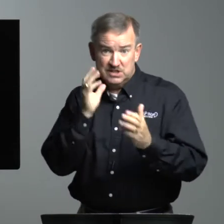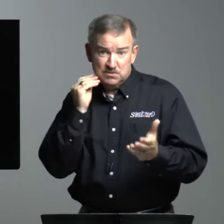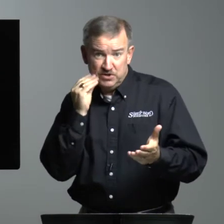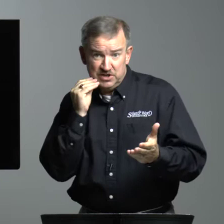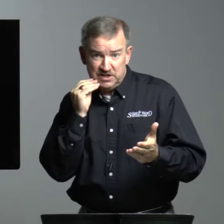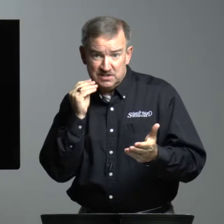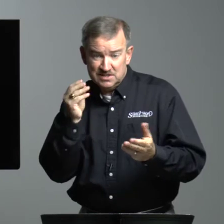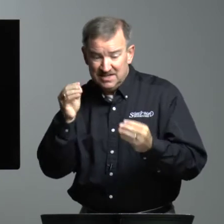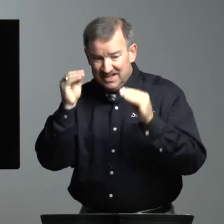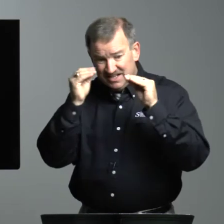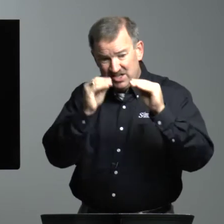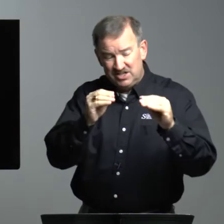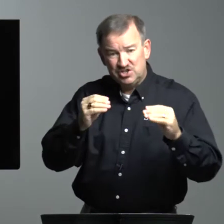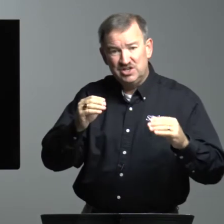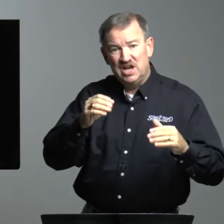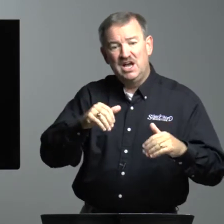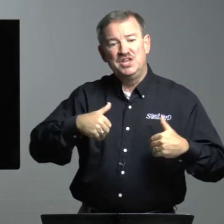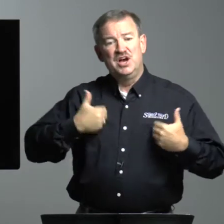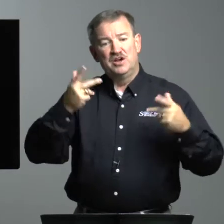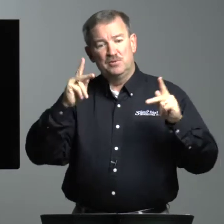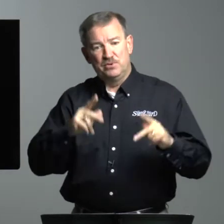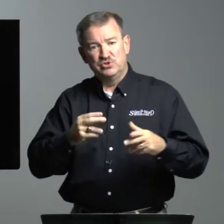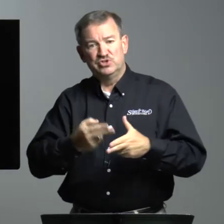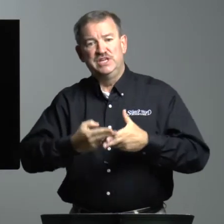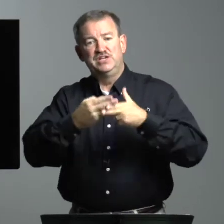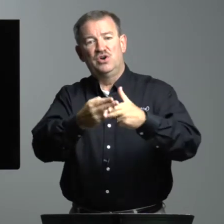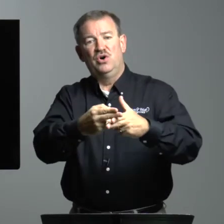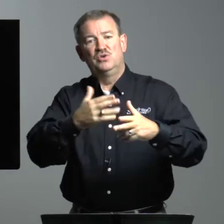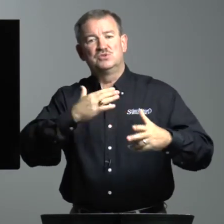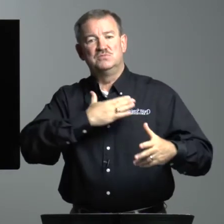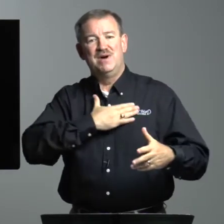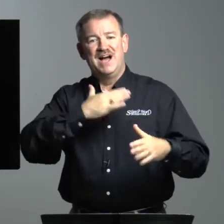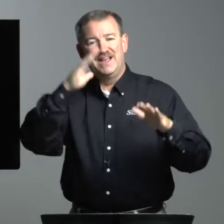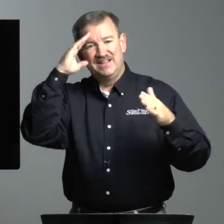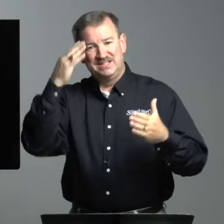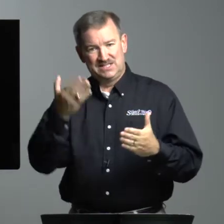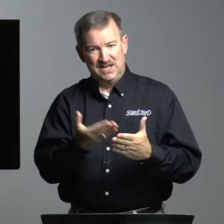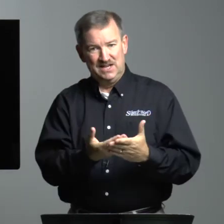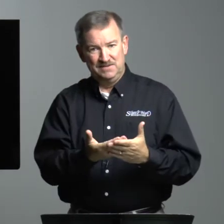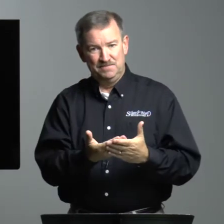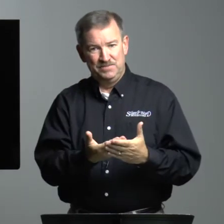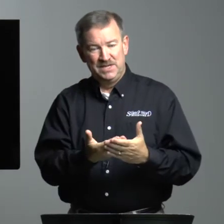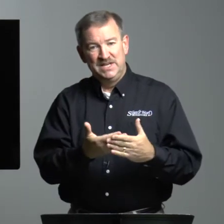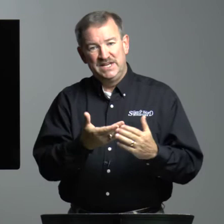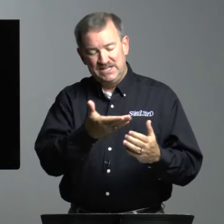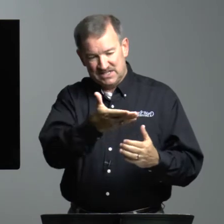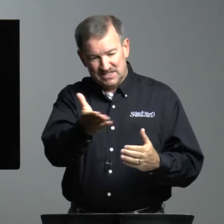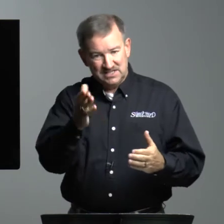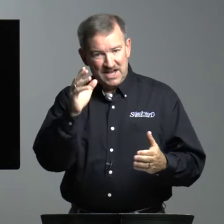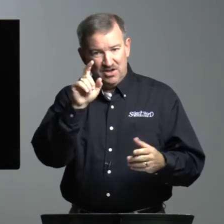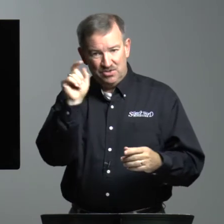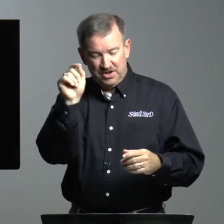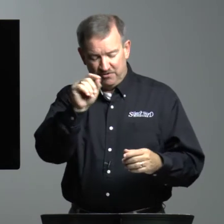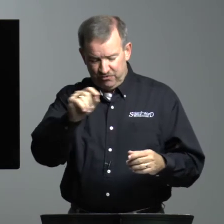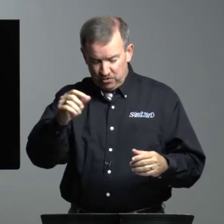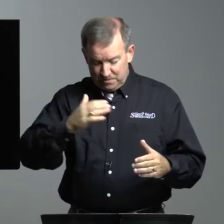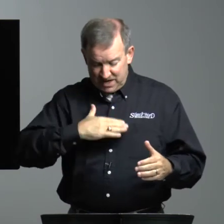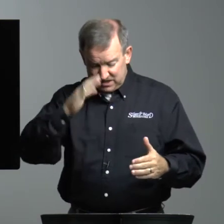experience teaching a younger person he calls my son. He says, Thou, therefore, my